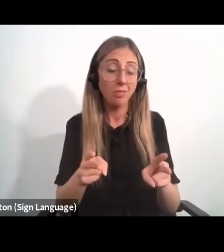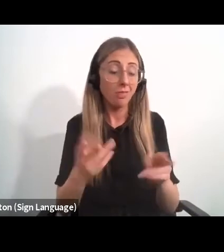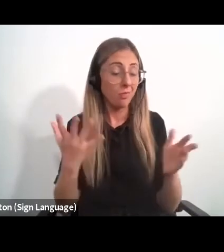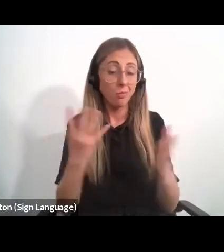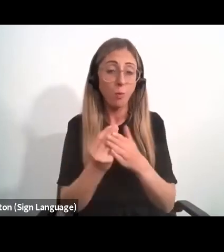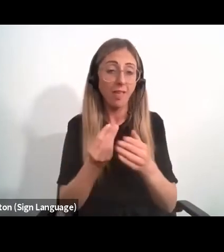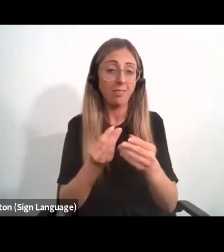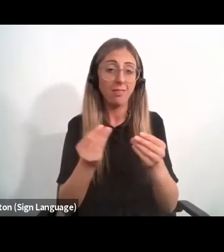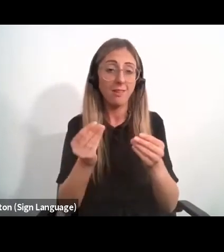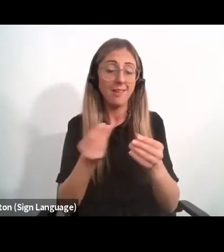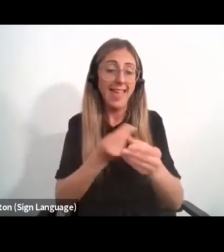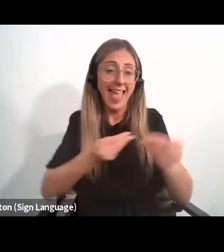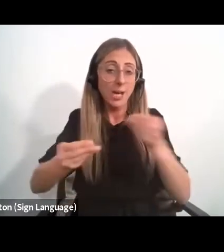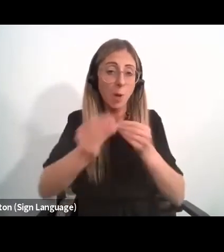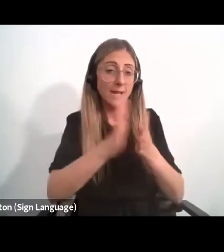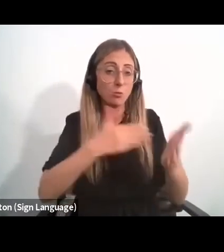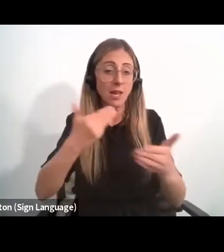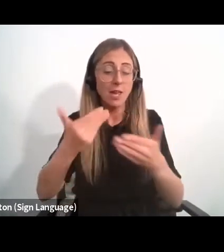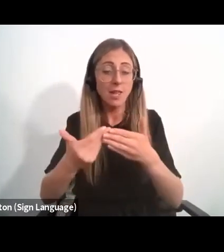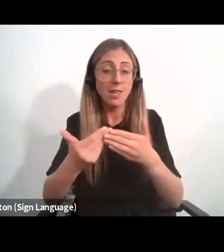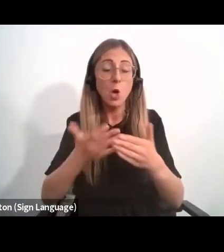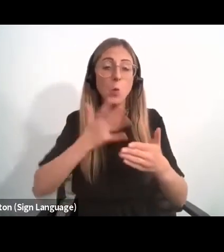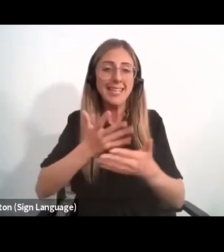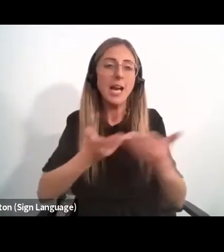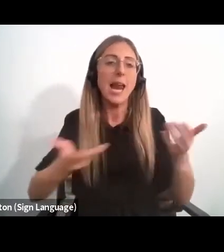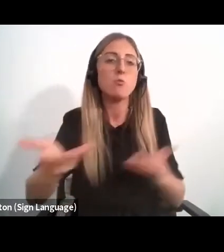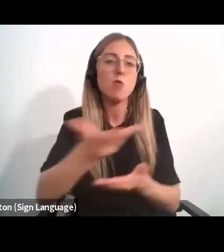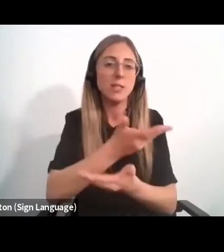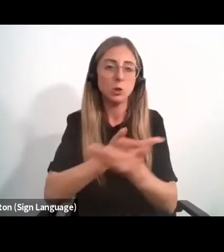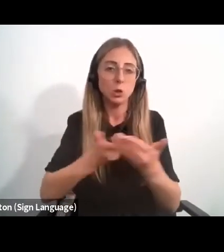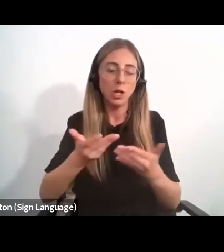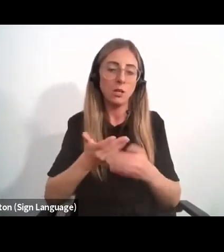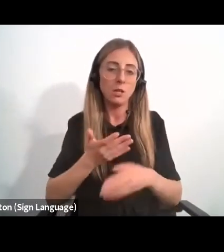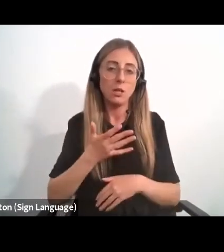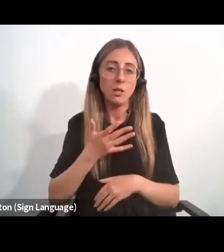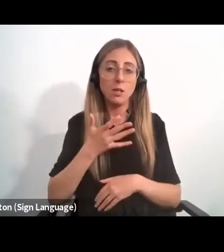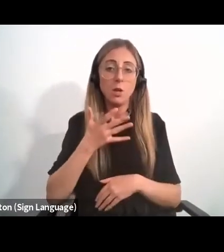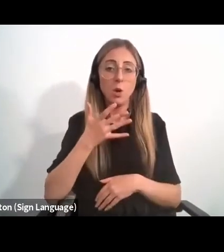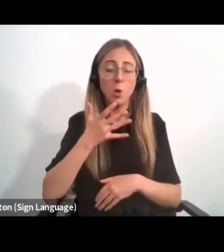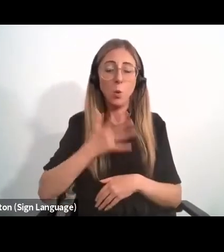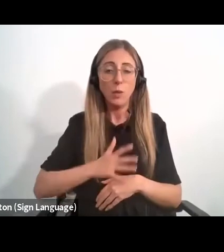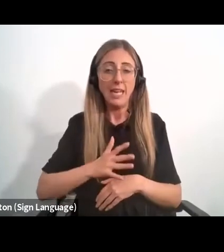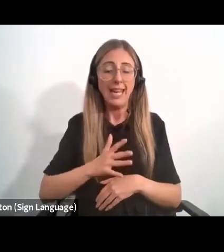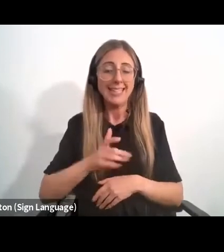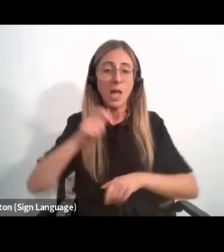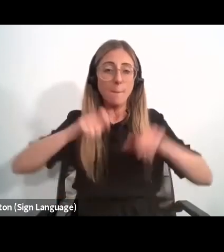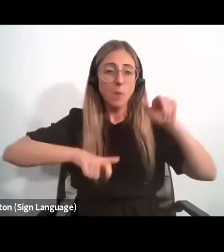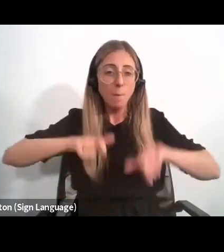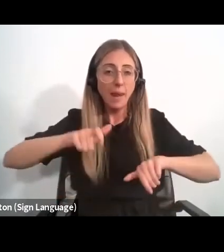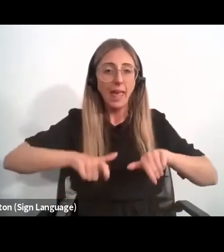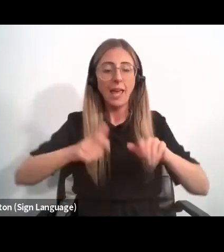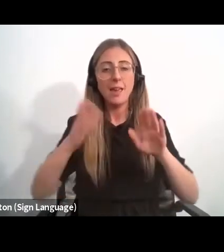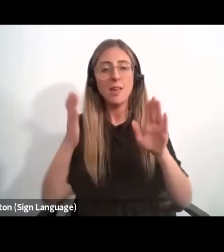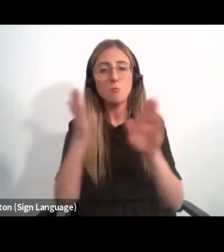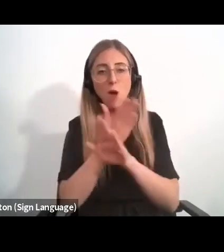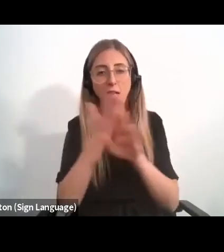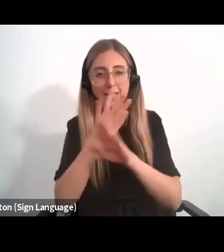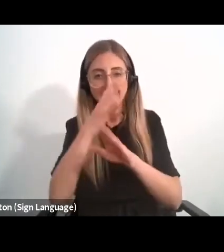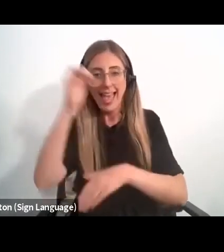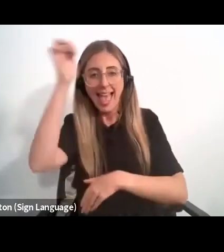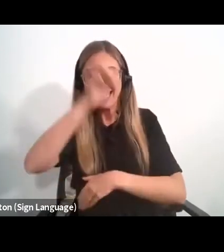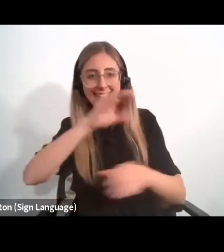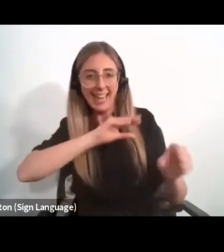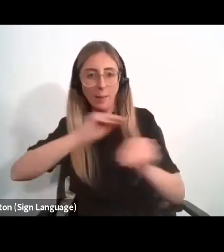transformation, effective collaboration under the tripartite public-private academia partnership